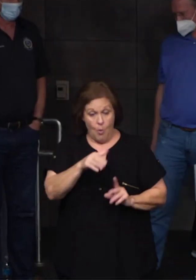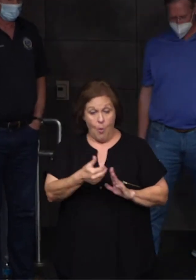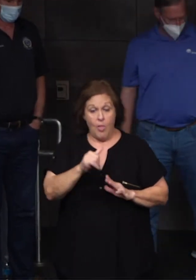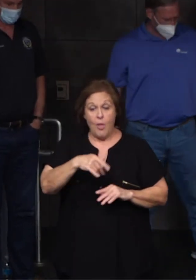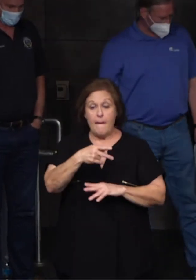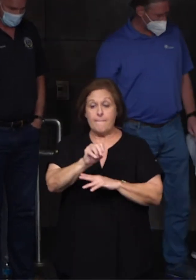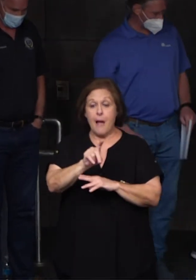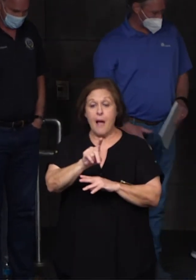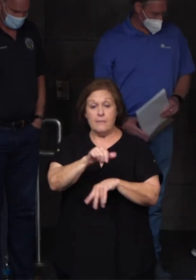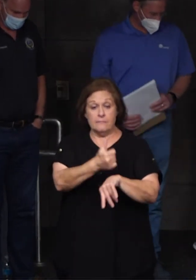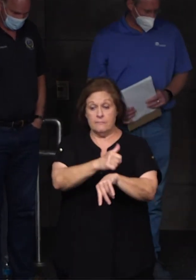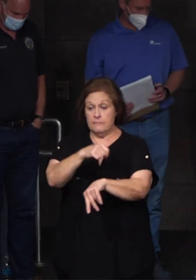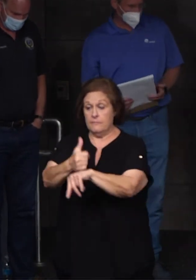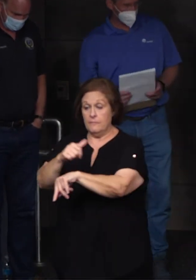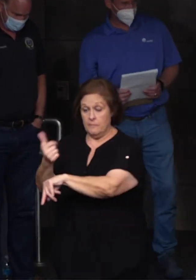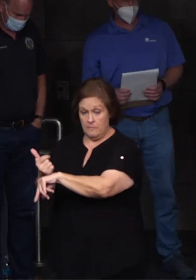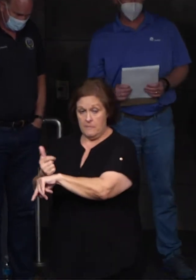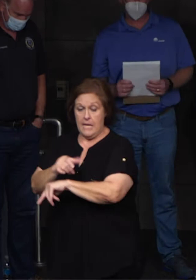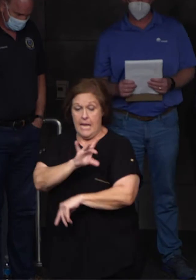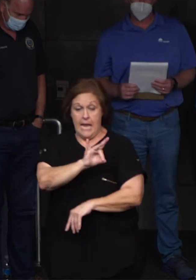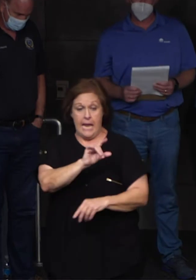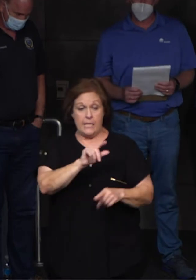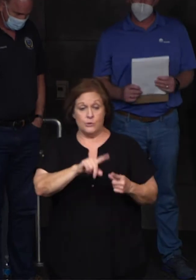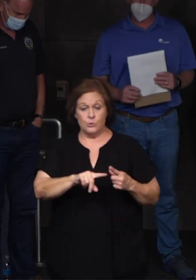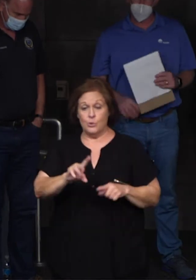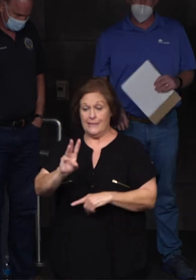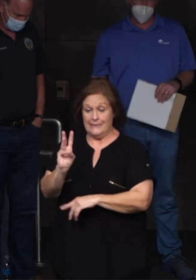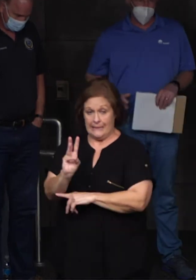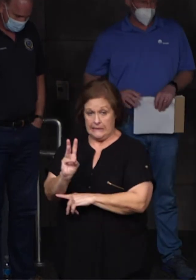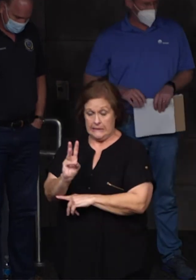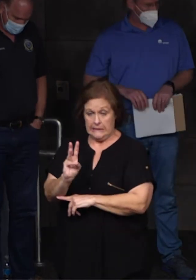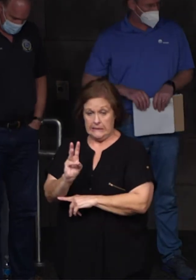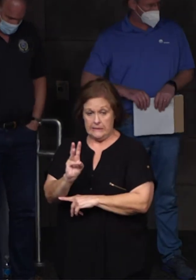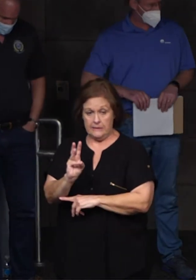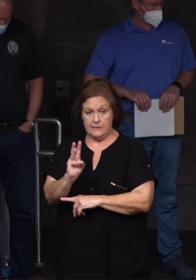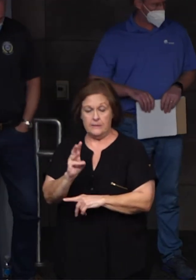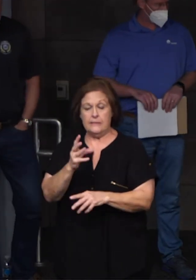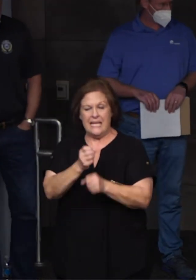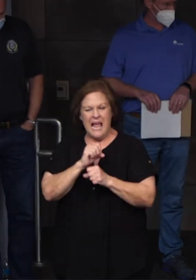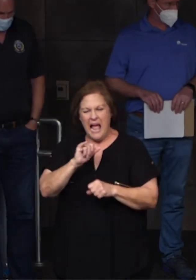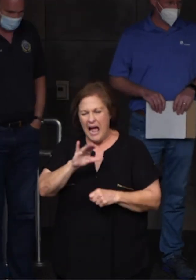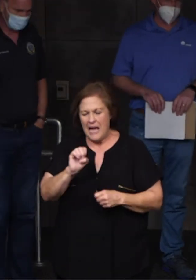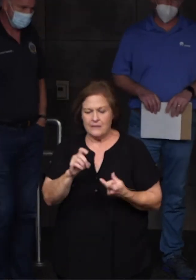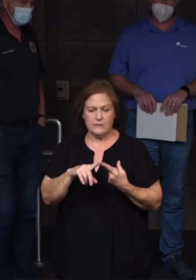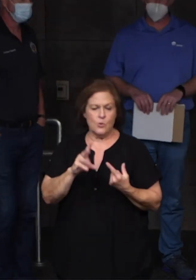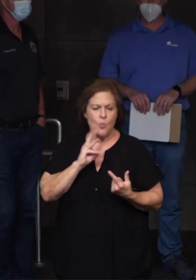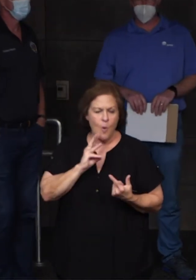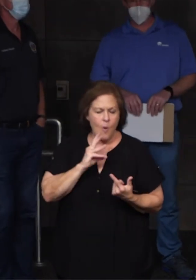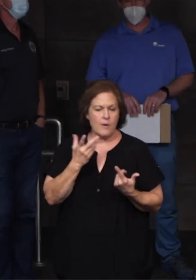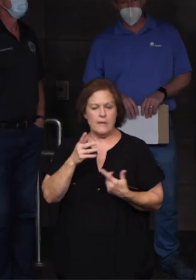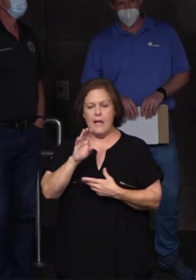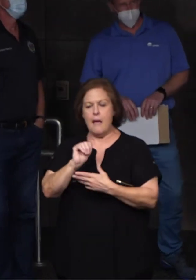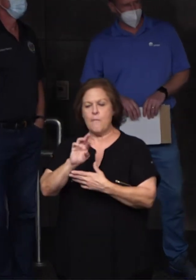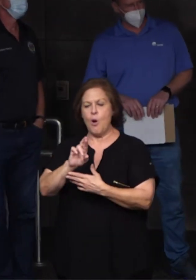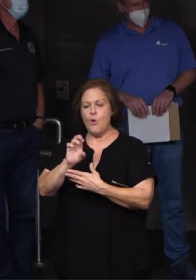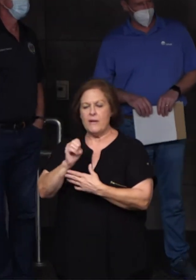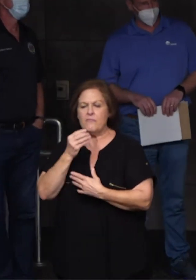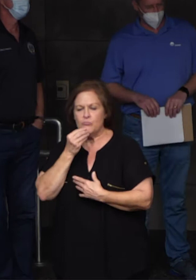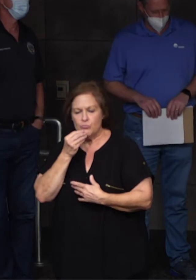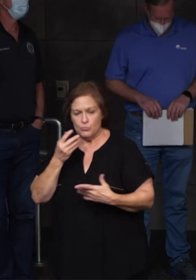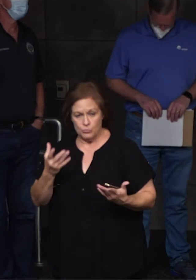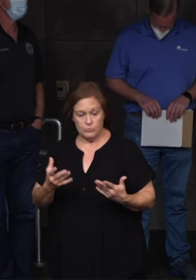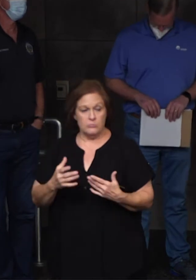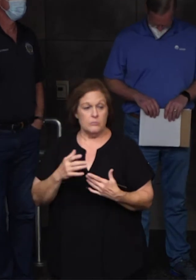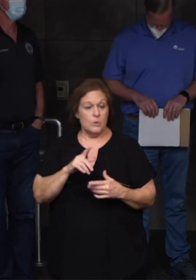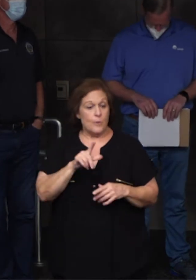PARD sites are open from 8 a.m. to 6 p.m. to get ice, water, and MREs. And also,